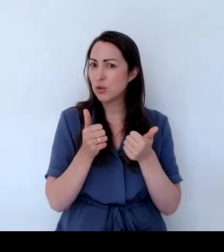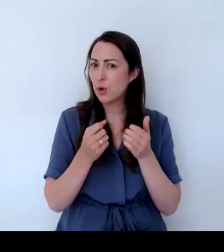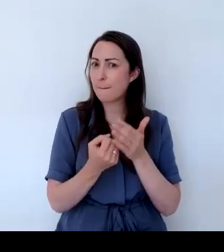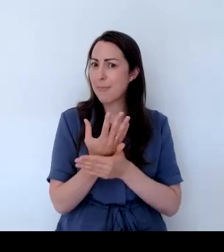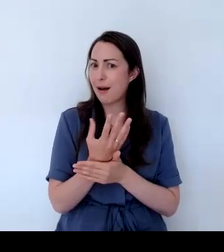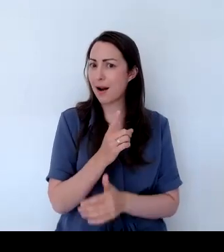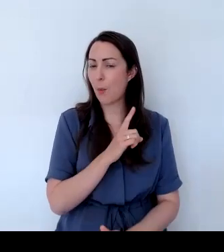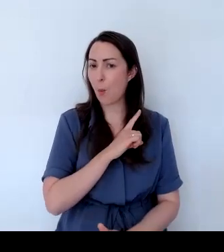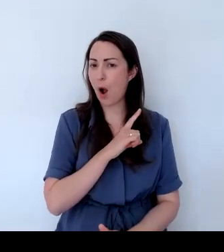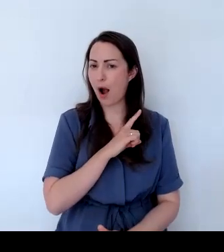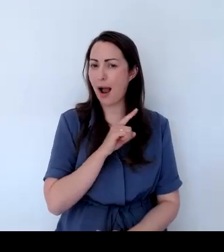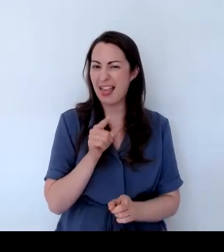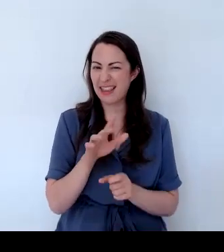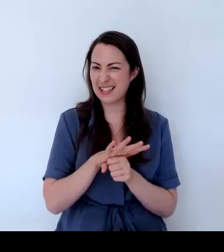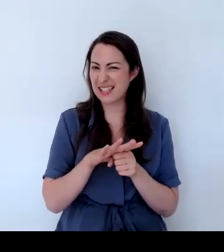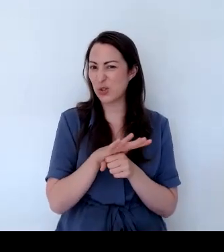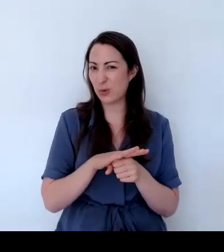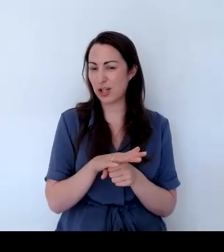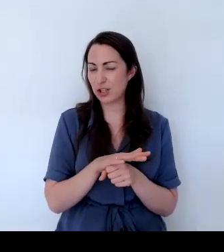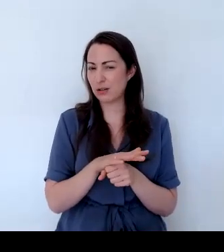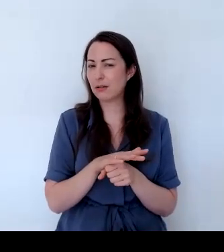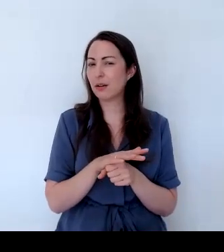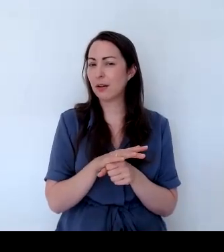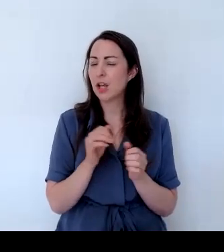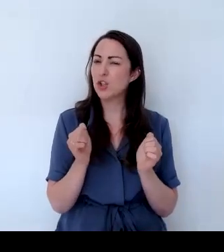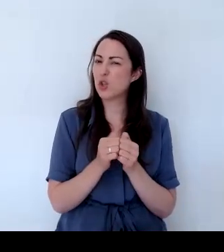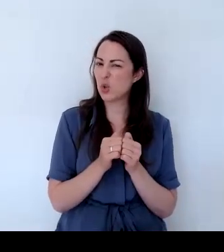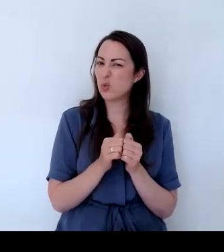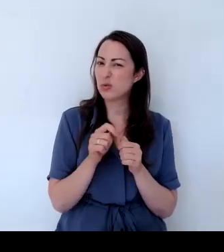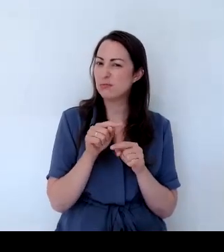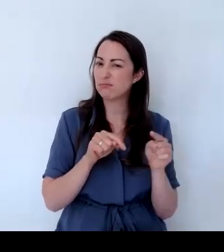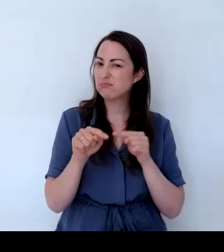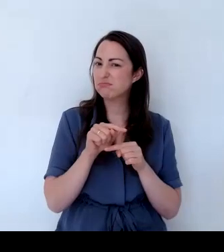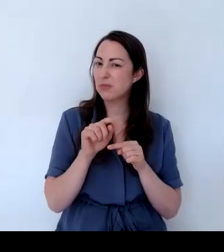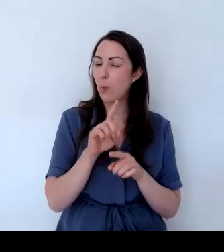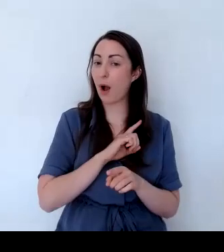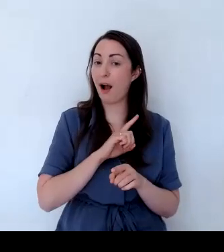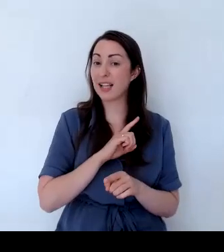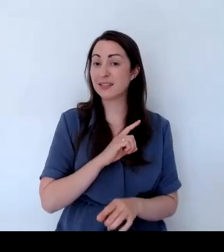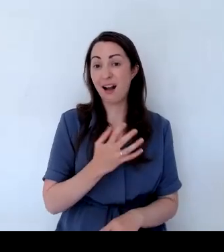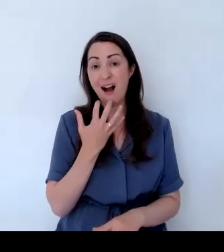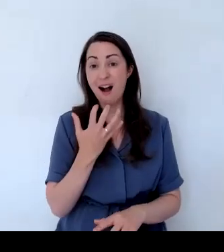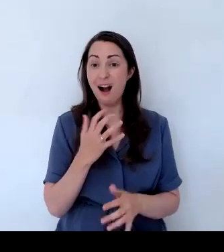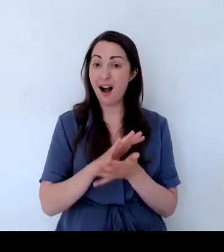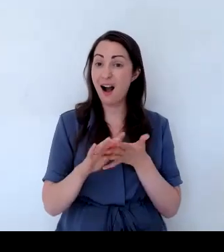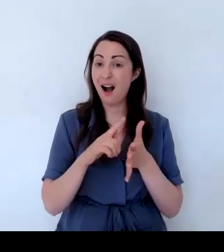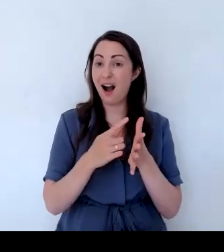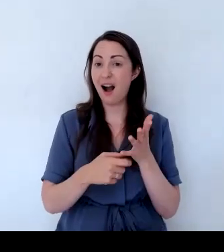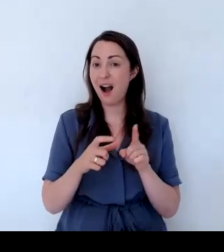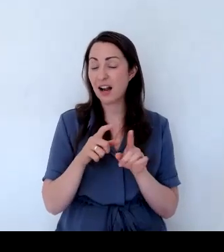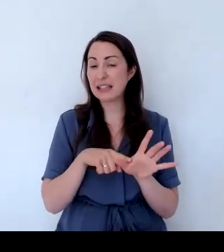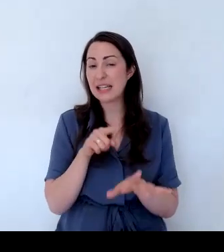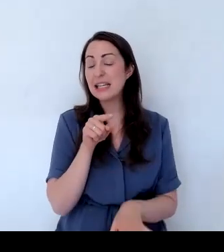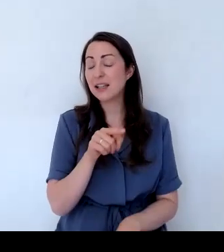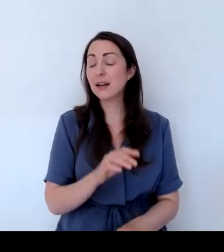situation because it is hardy. It flowers and we know that it flowers